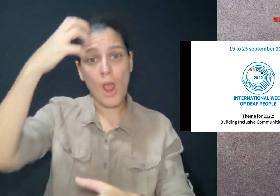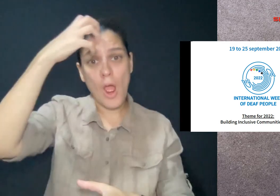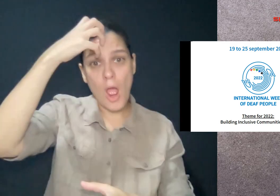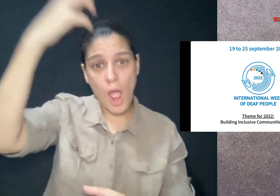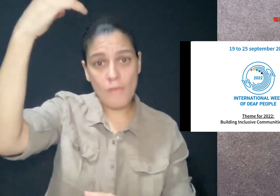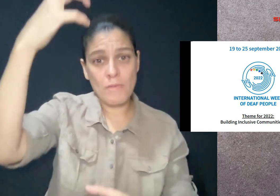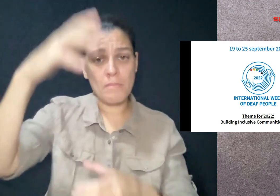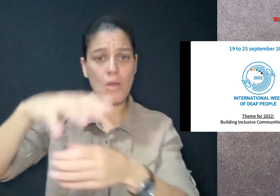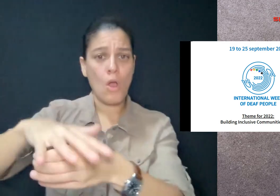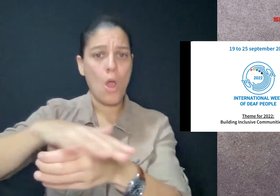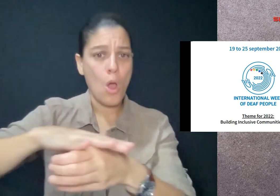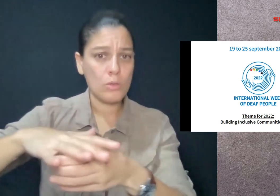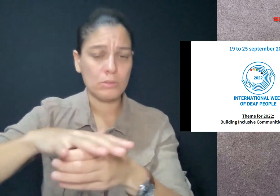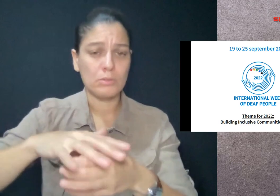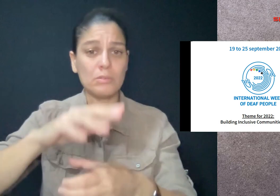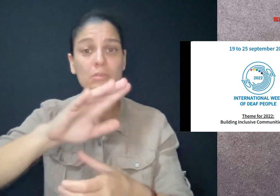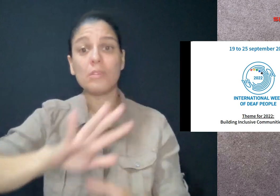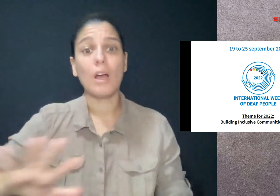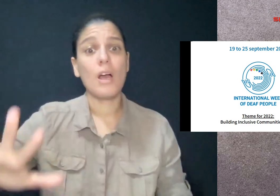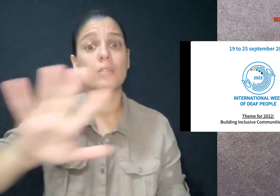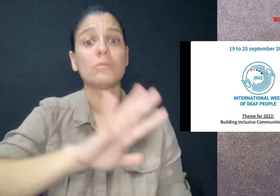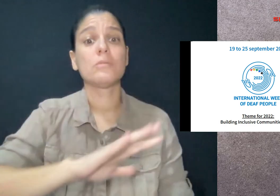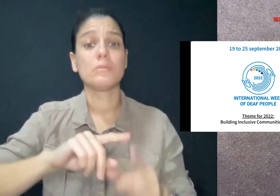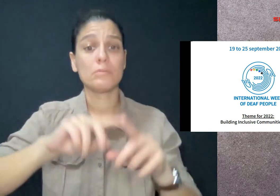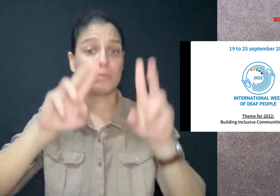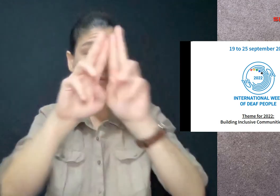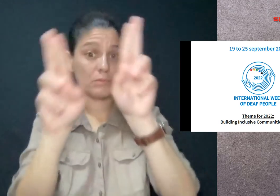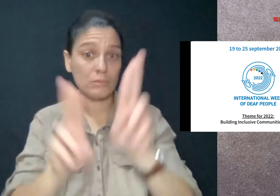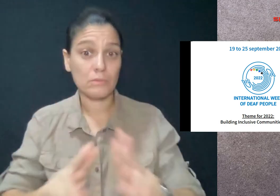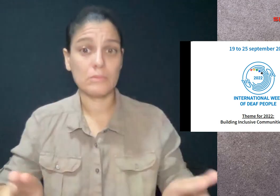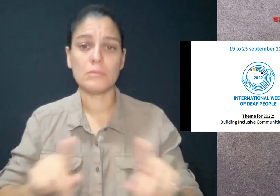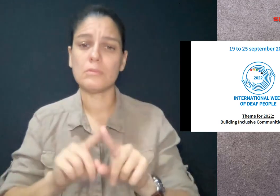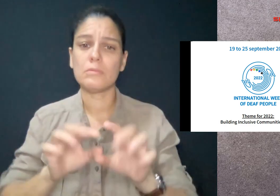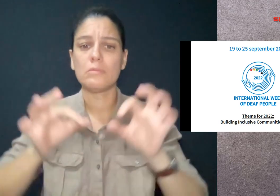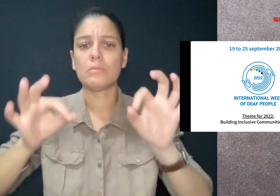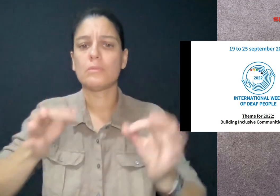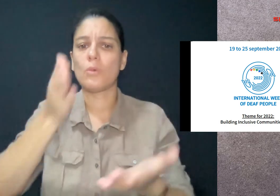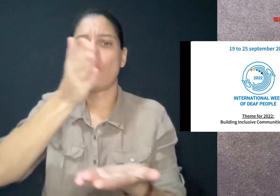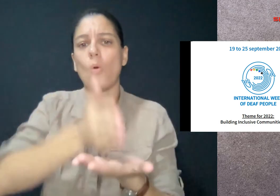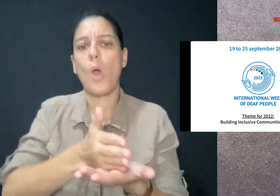remind local, national, and international governments of Deaf people's rights,